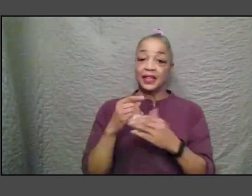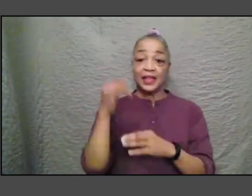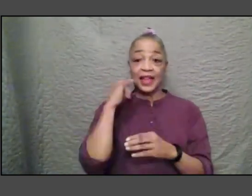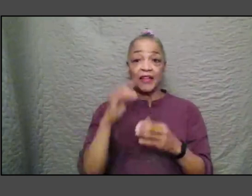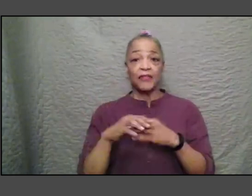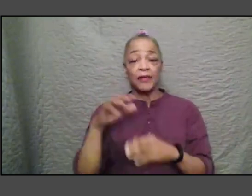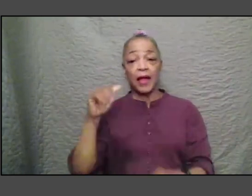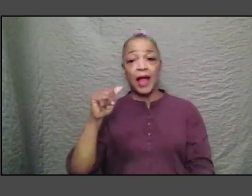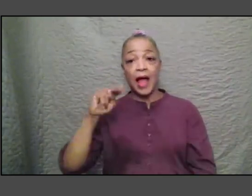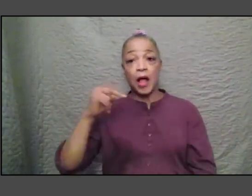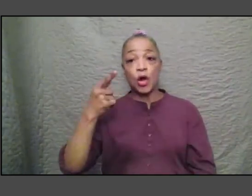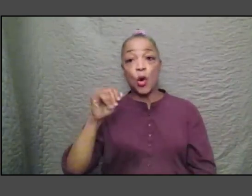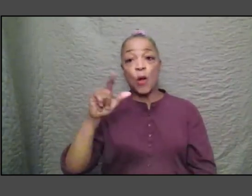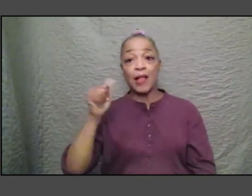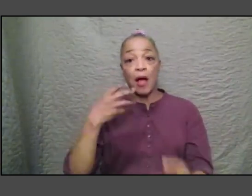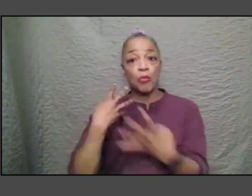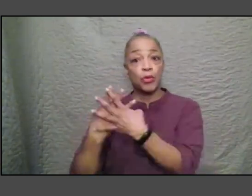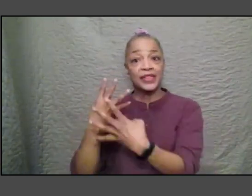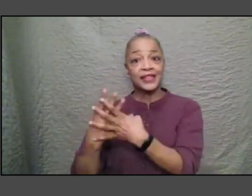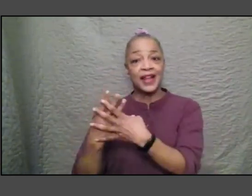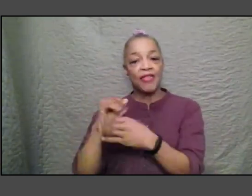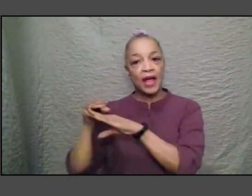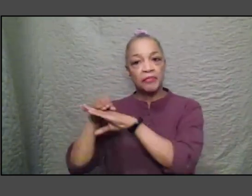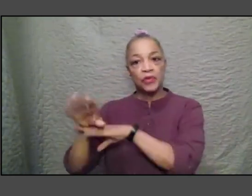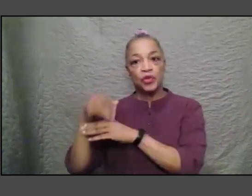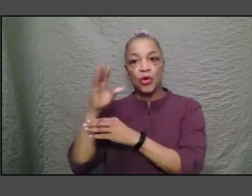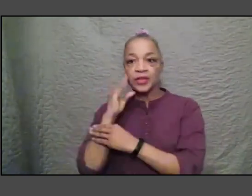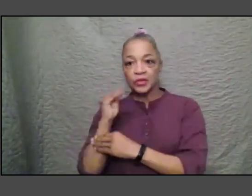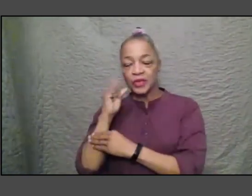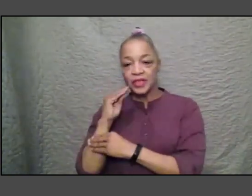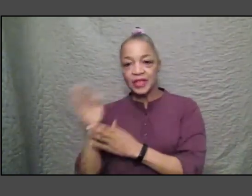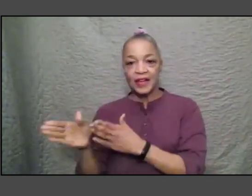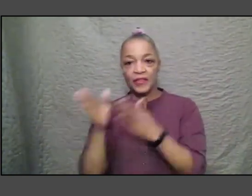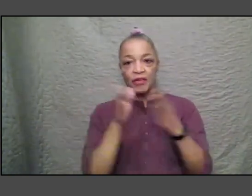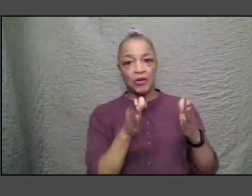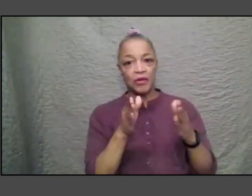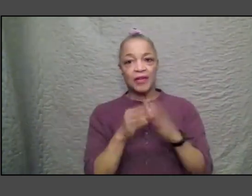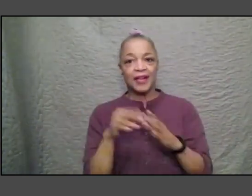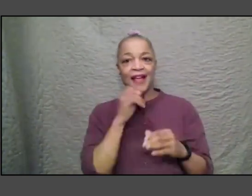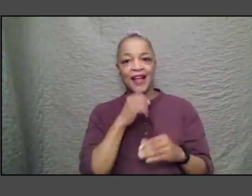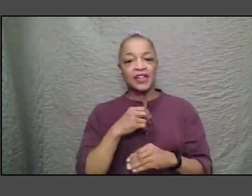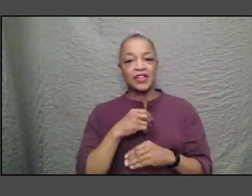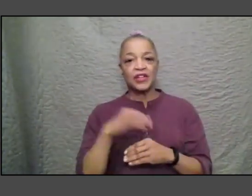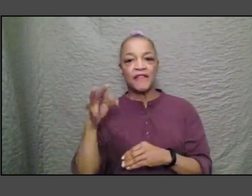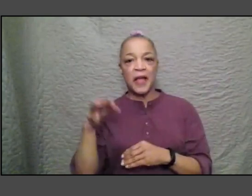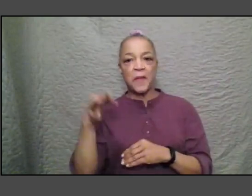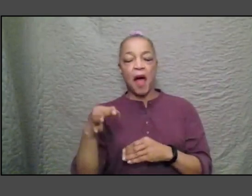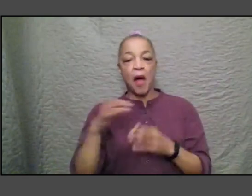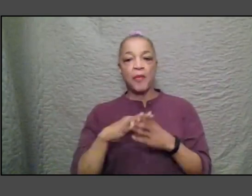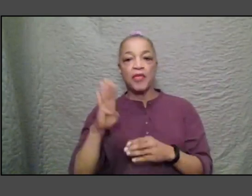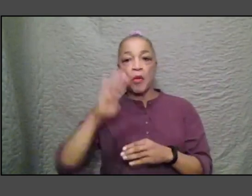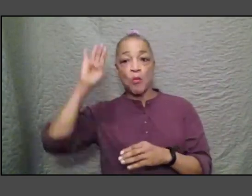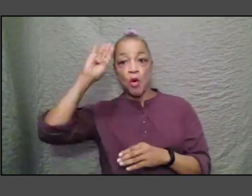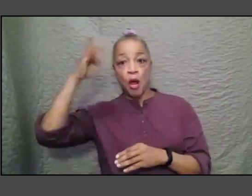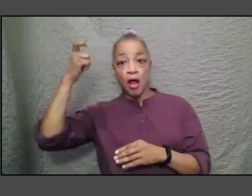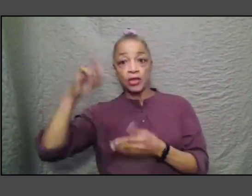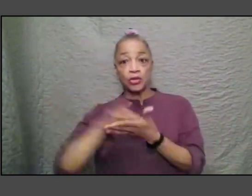shapes your experience if you're in the age of hip-hop in the bronx it shapes your experience so for me it was about place because